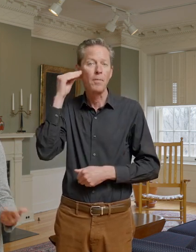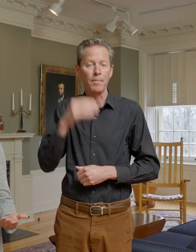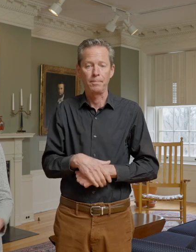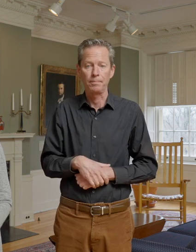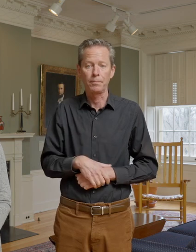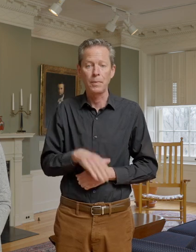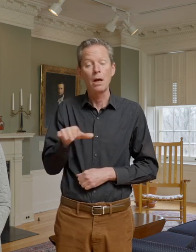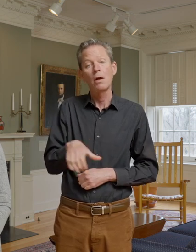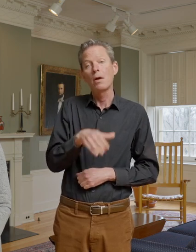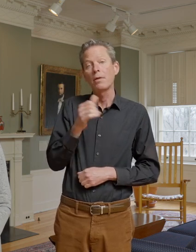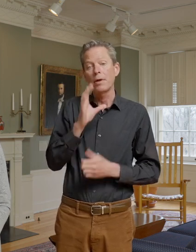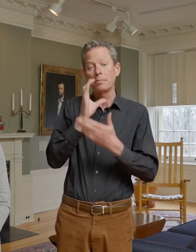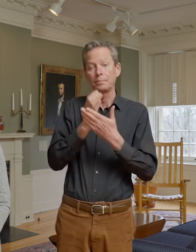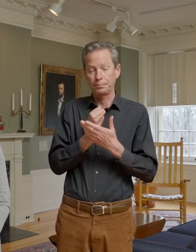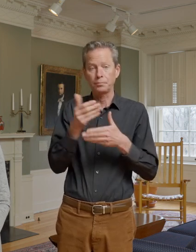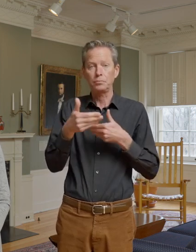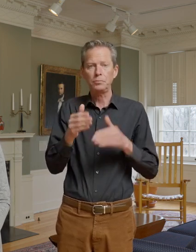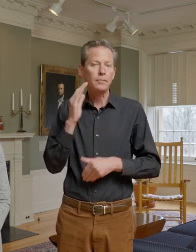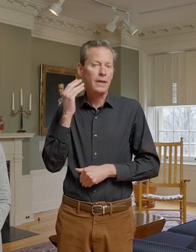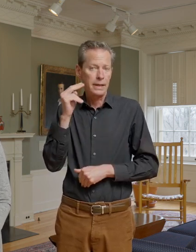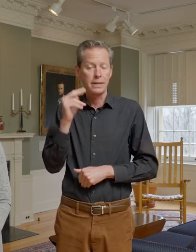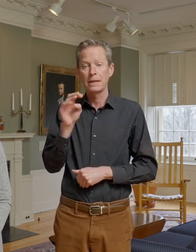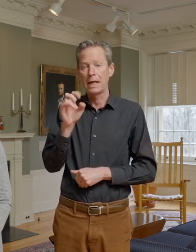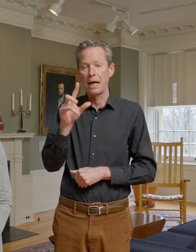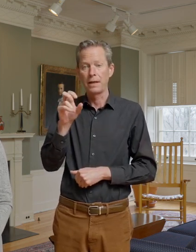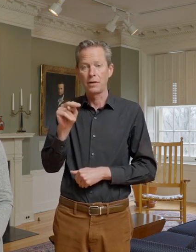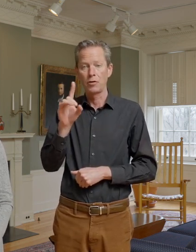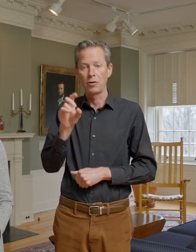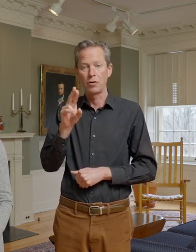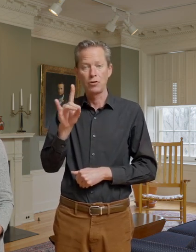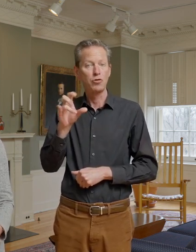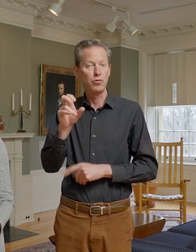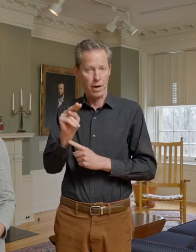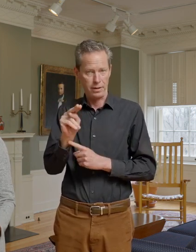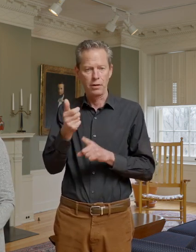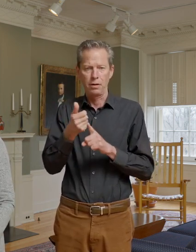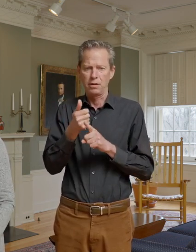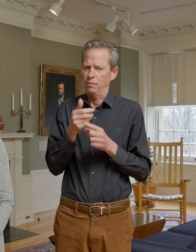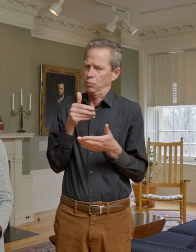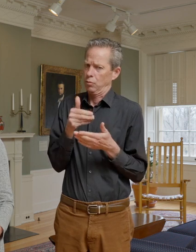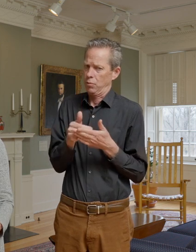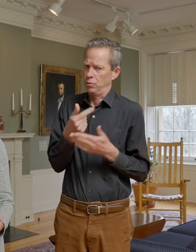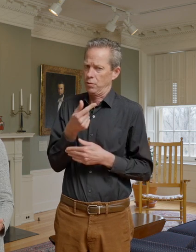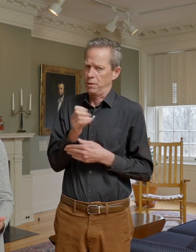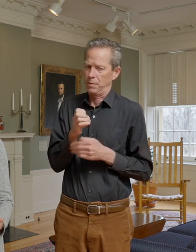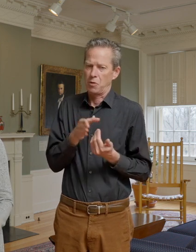other portrait in the room is of his niece, Ellen Dryden, and she was as close to Mr. Eastman as almost a daughter would